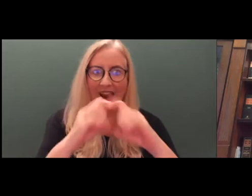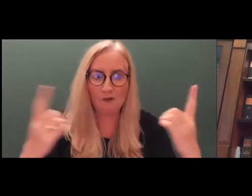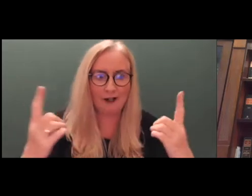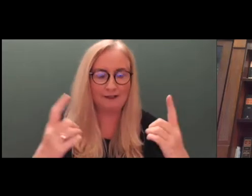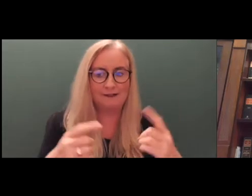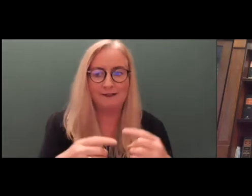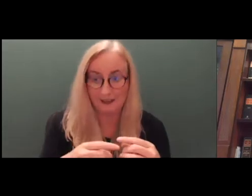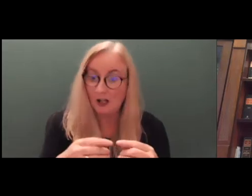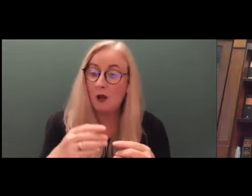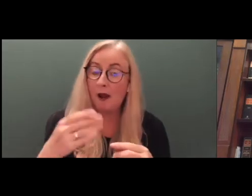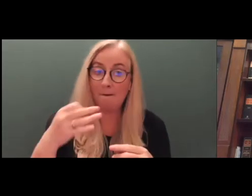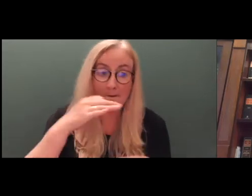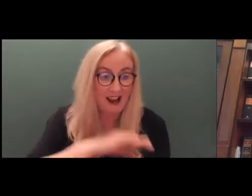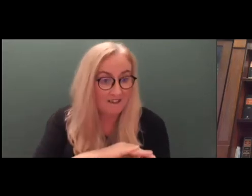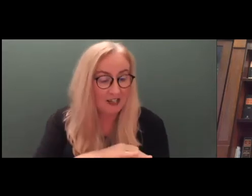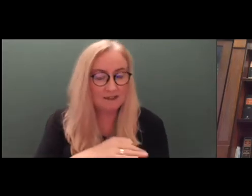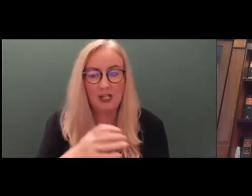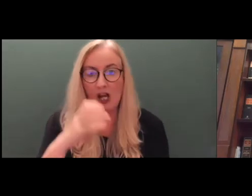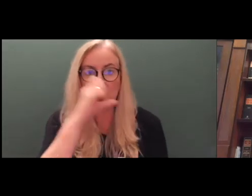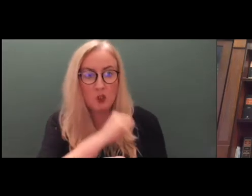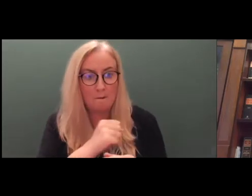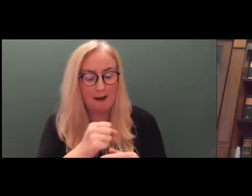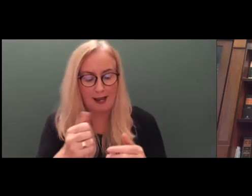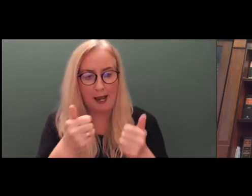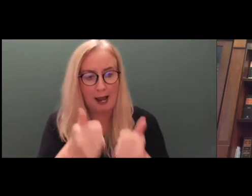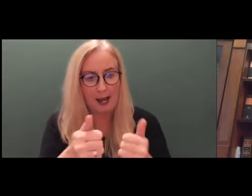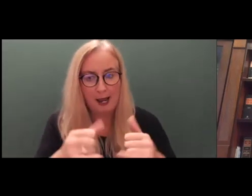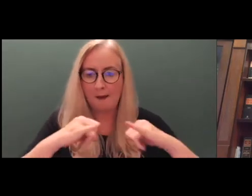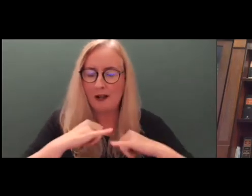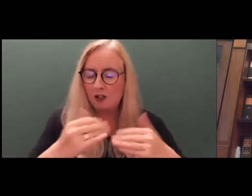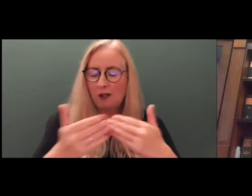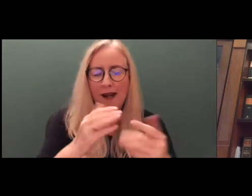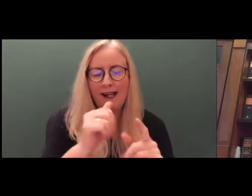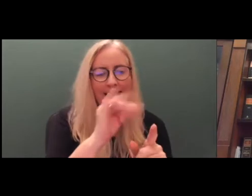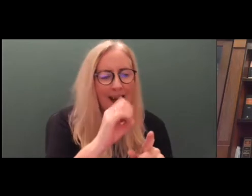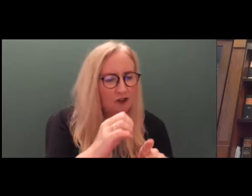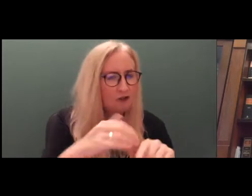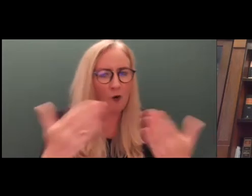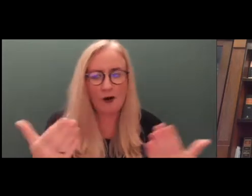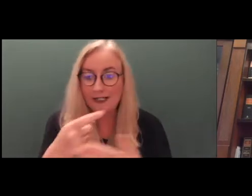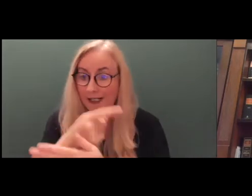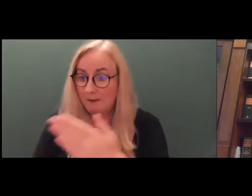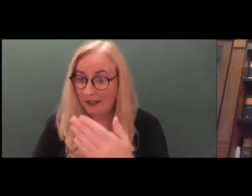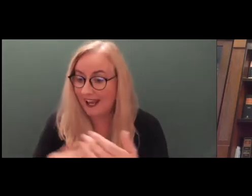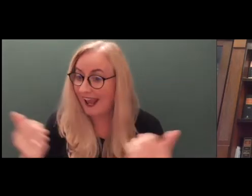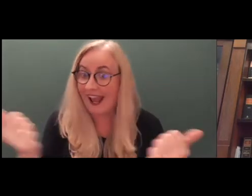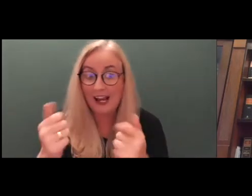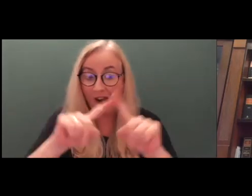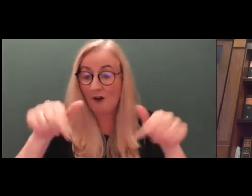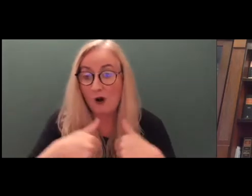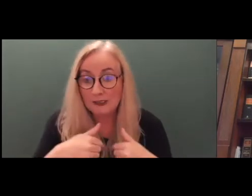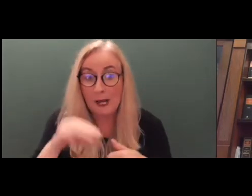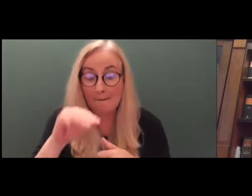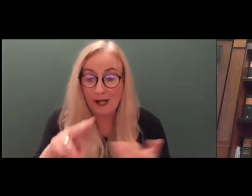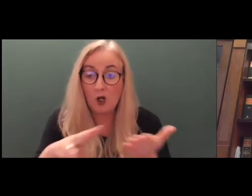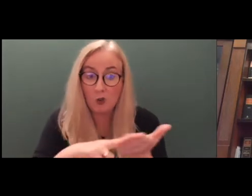will enjoy the benefit of the presumption of capacity, regardless of age or disability. Any one of us may need to use the provisions